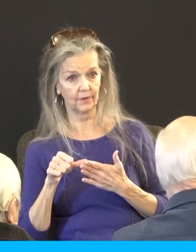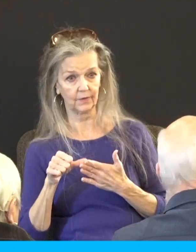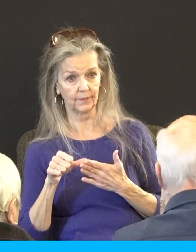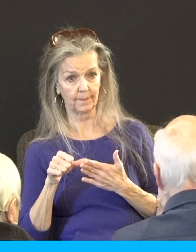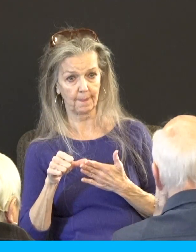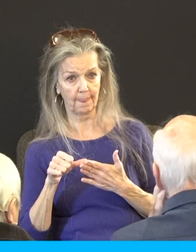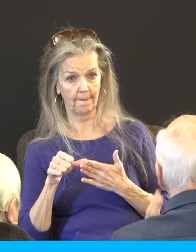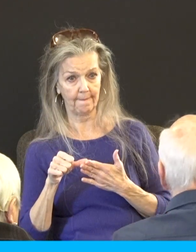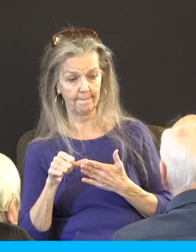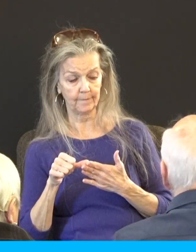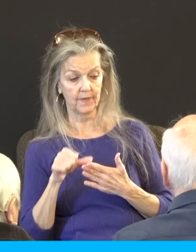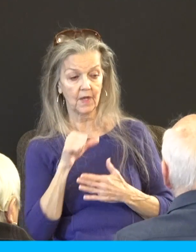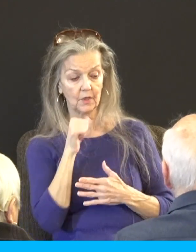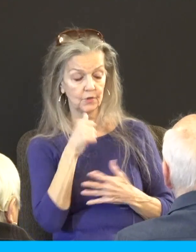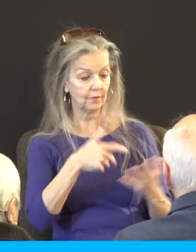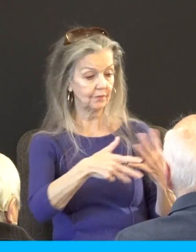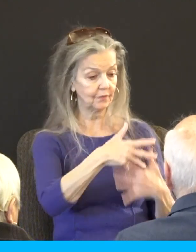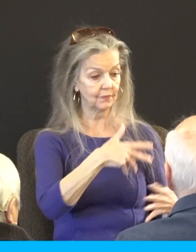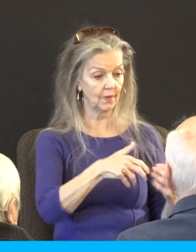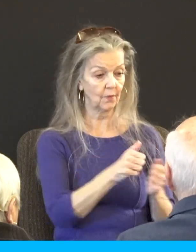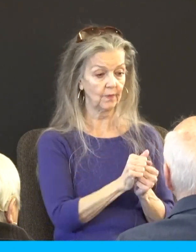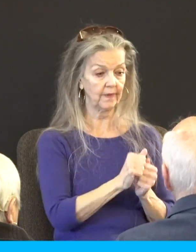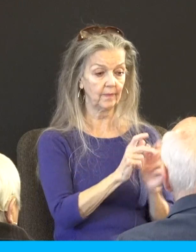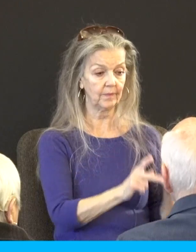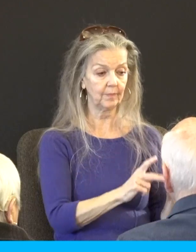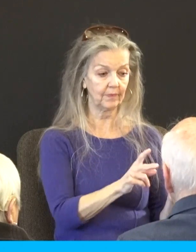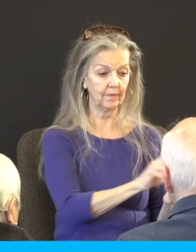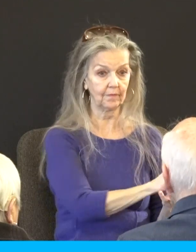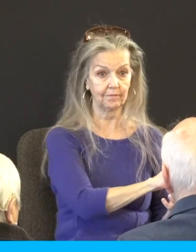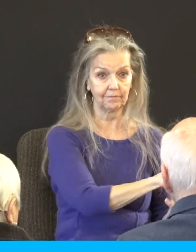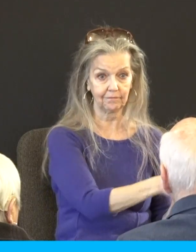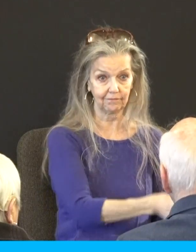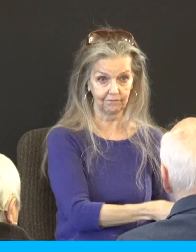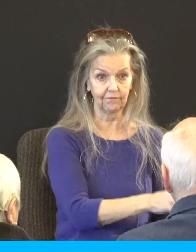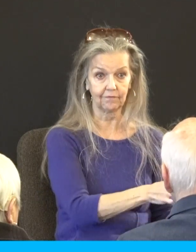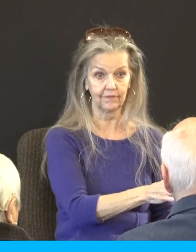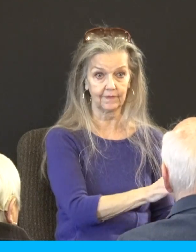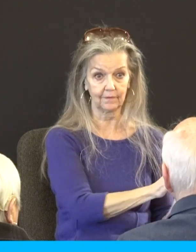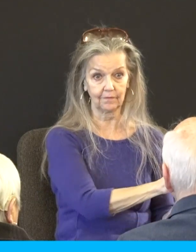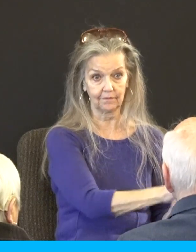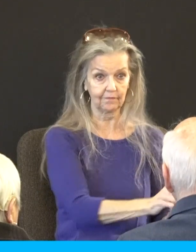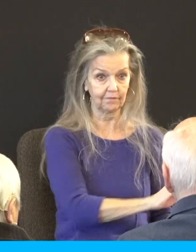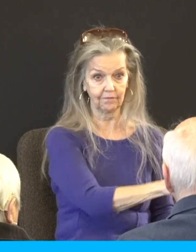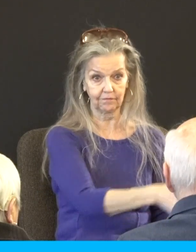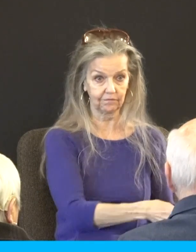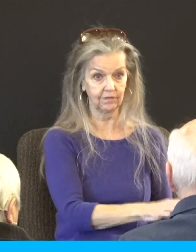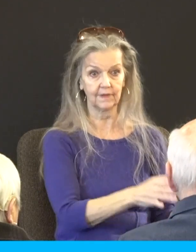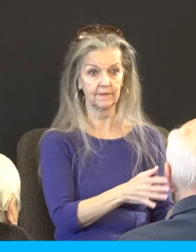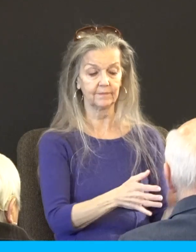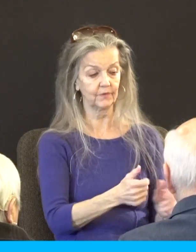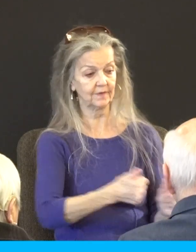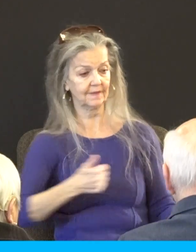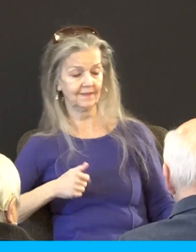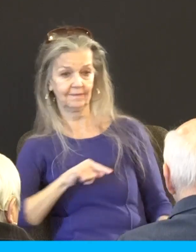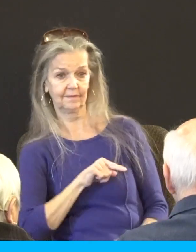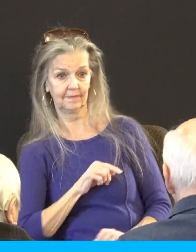not to keep company with fornicators yet not all together with the fornicators of this world or with the covetous or the extortioners or with